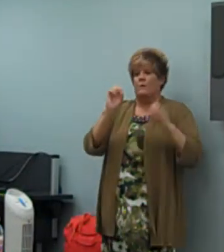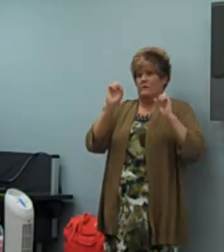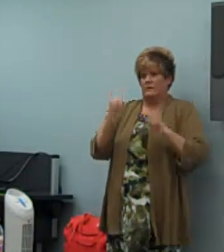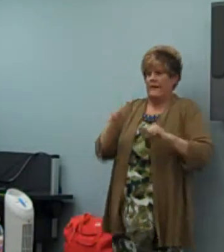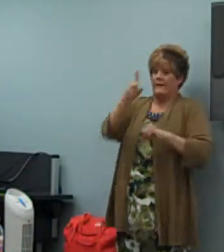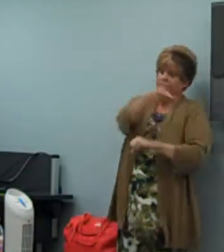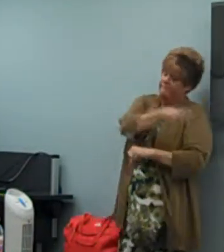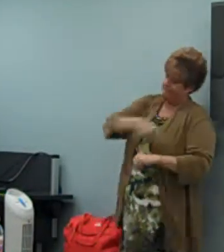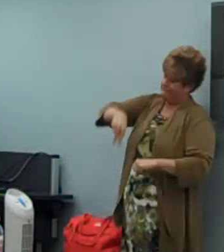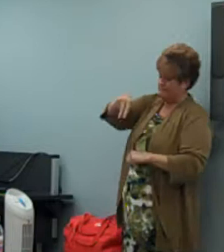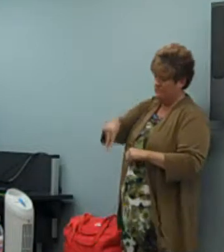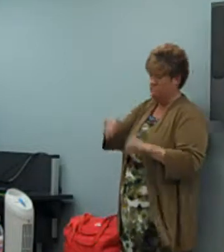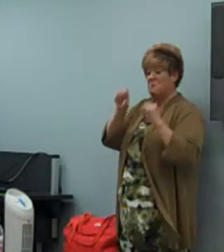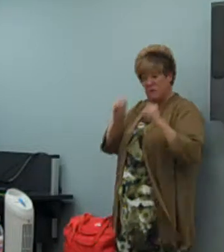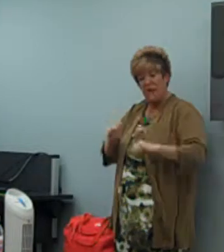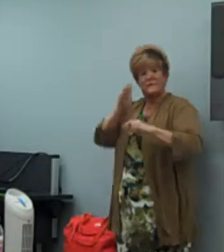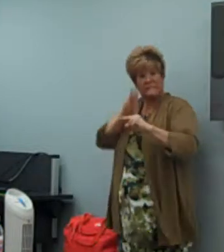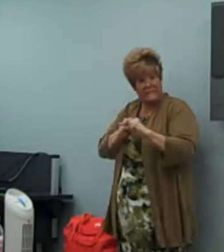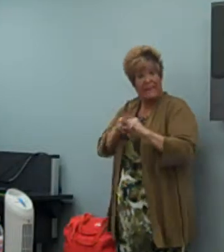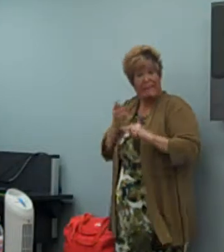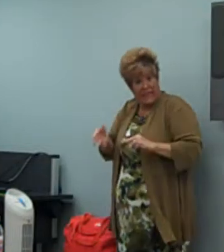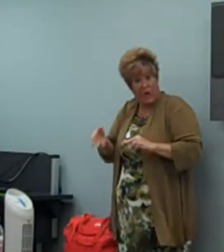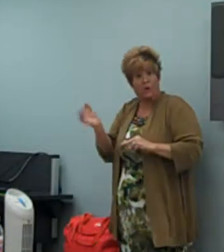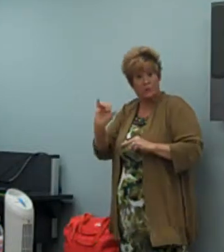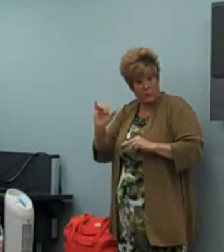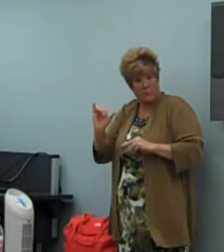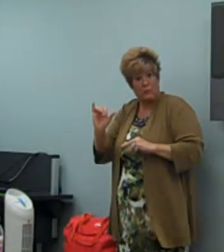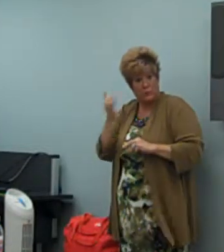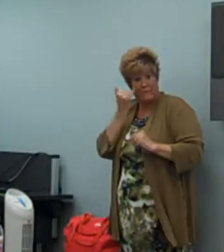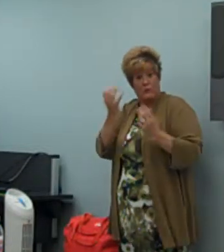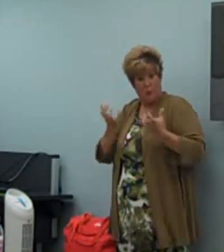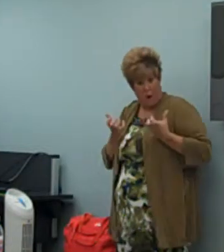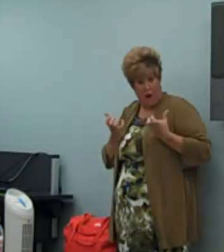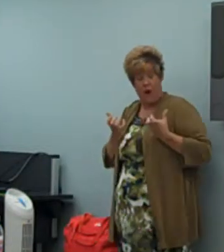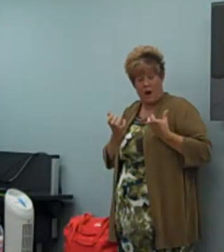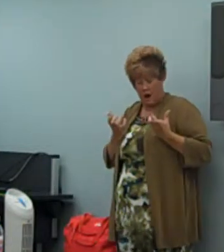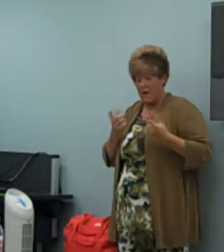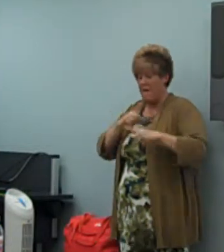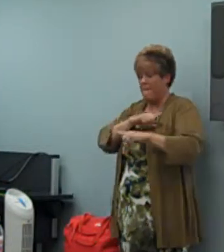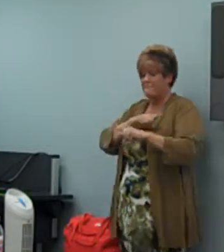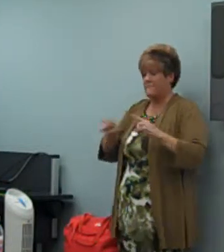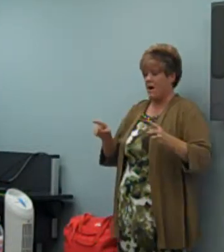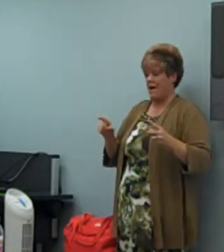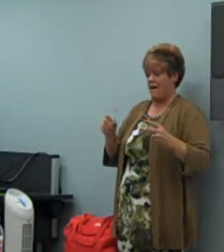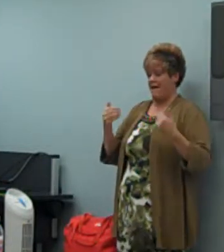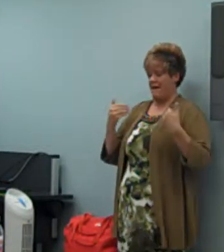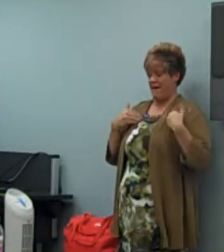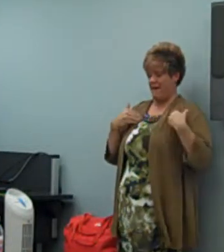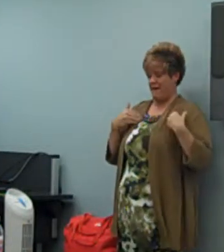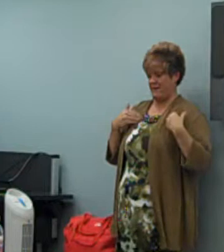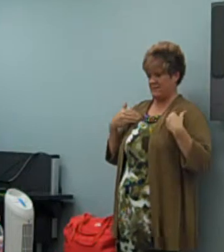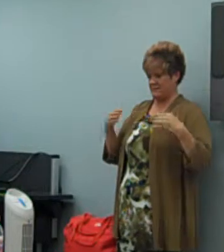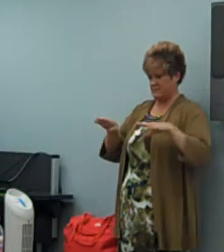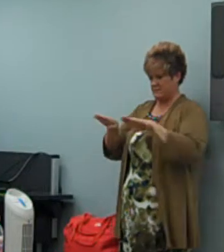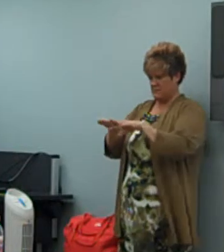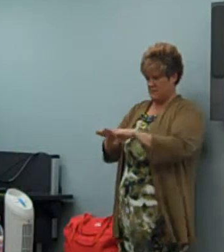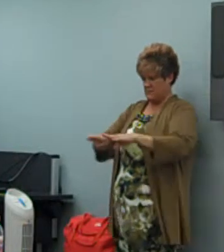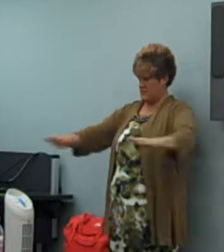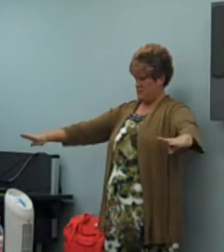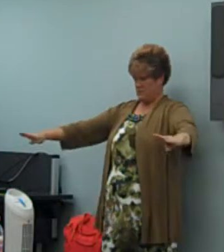instead of sitting. So, you know, you can stand or sit in that station, but